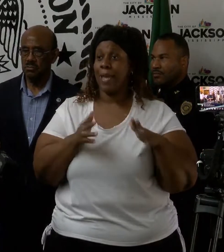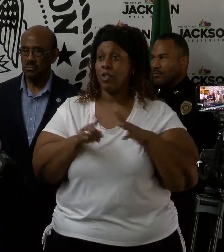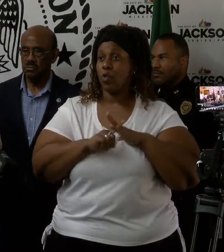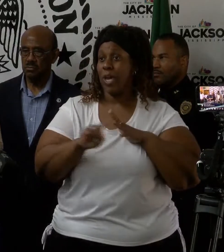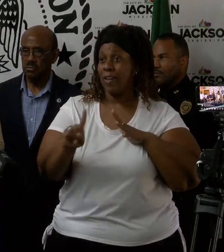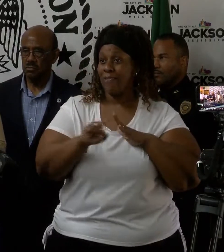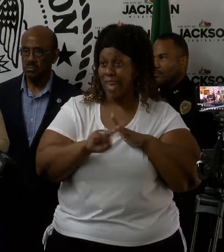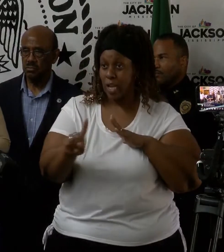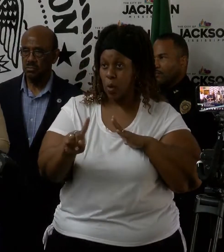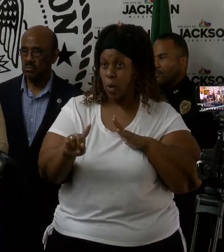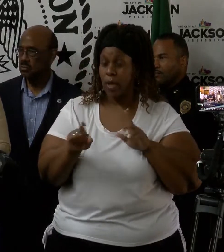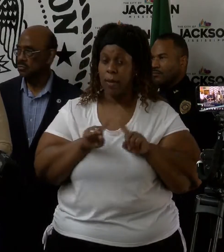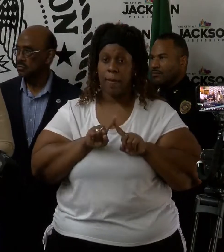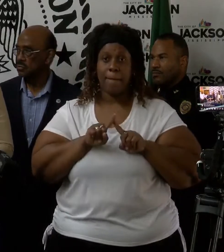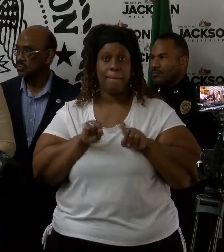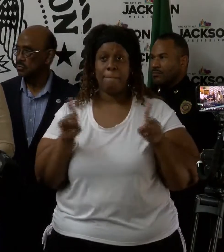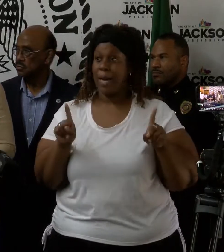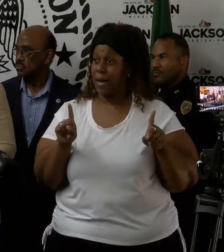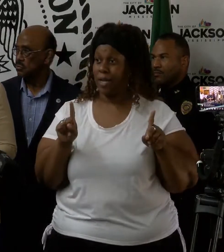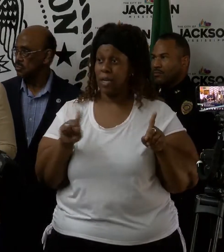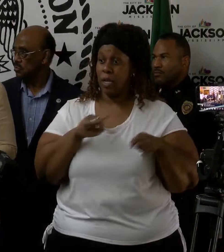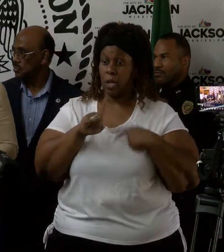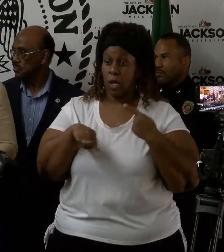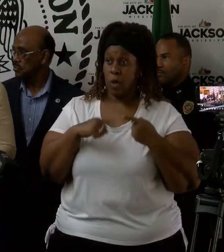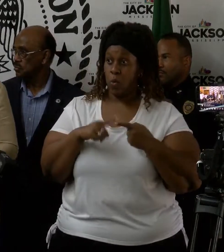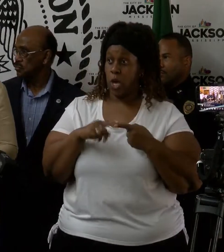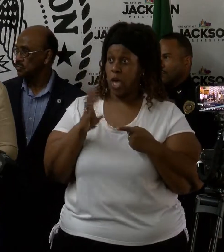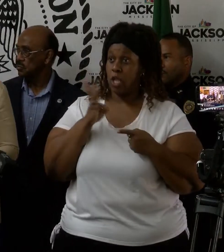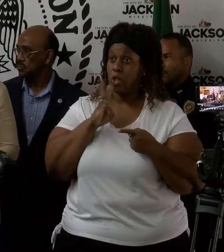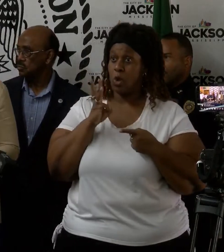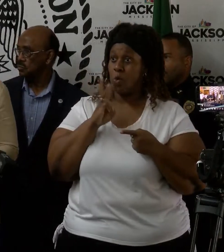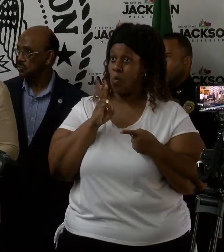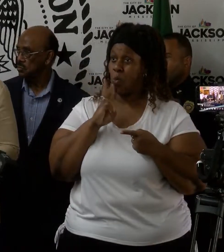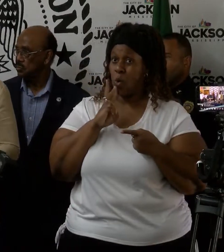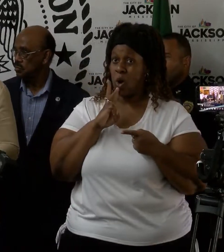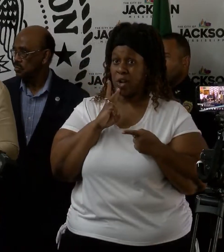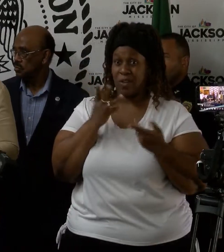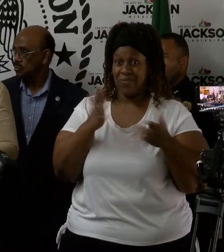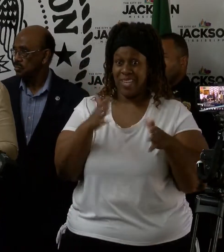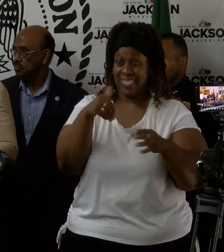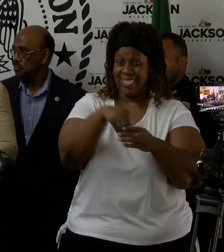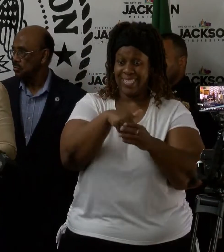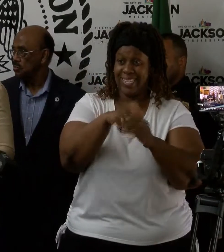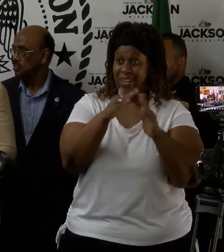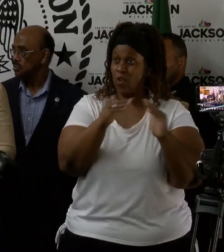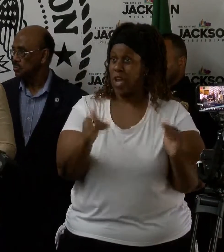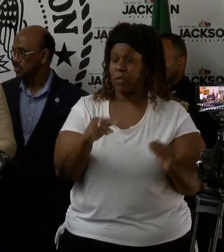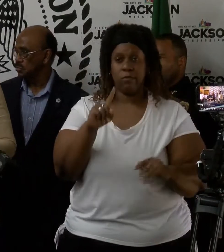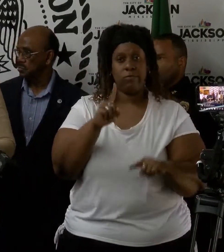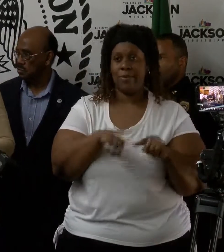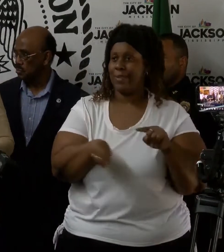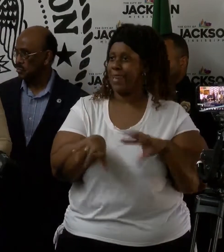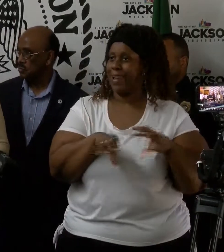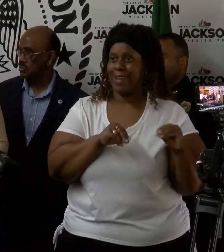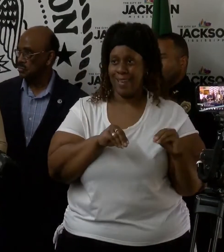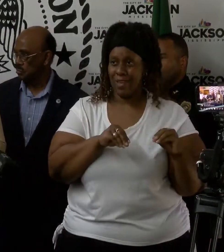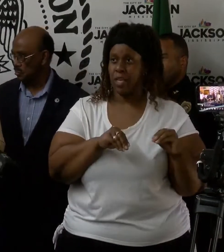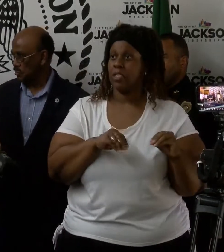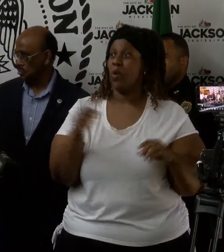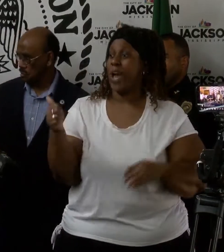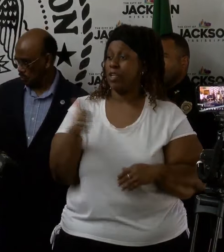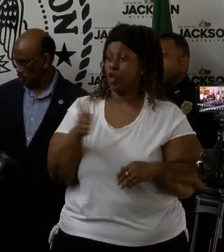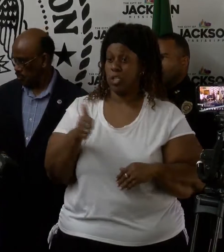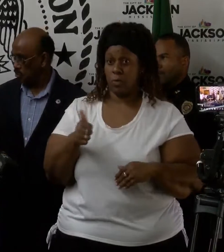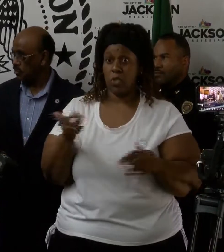However, they cannot once the waters have moved in. And so our city services, our transportation